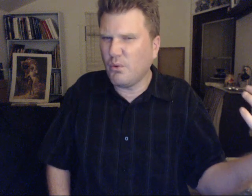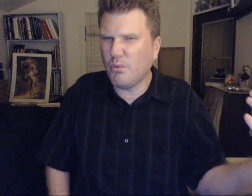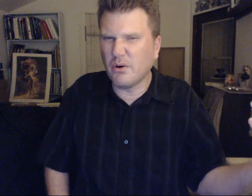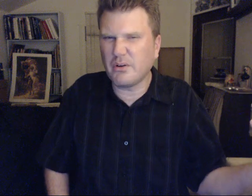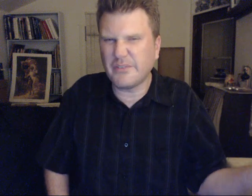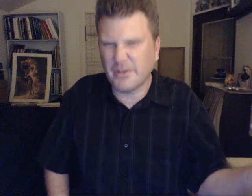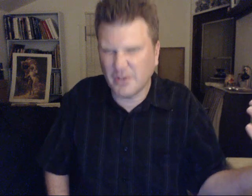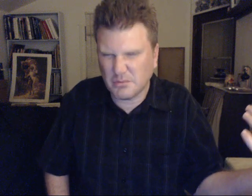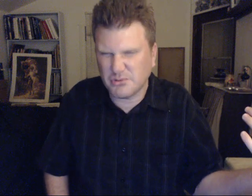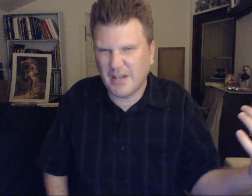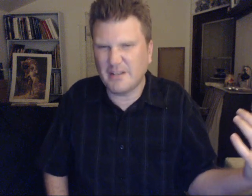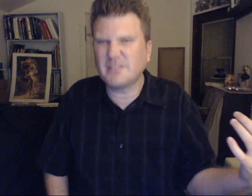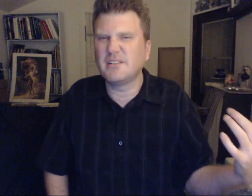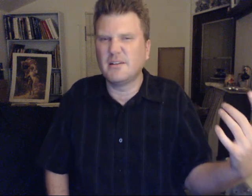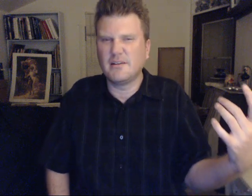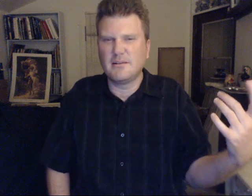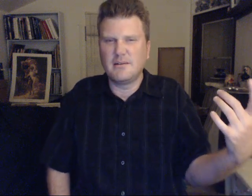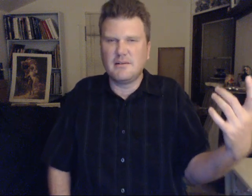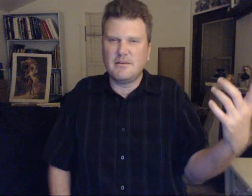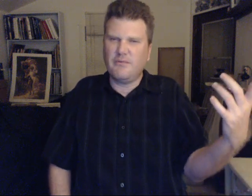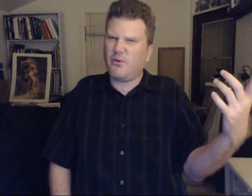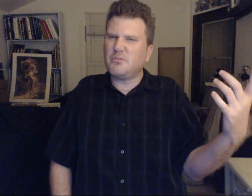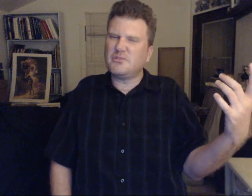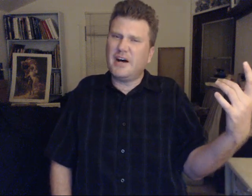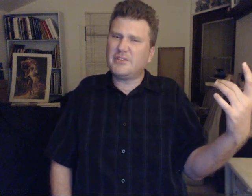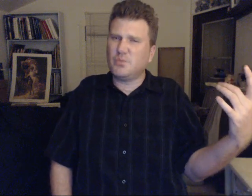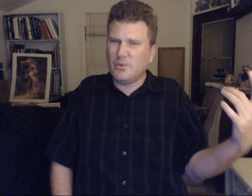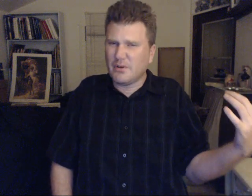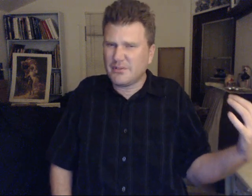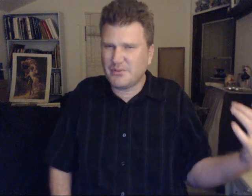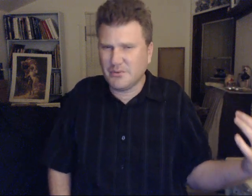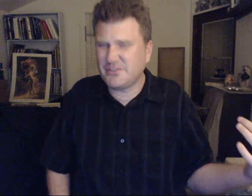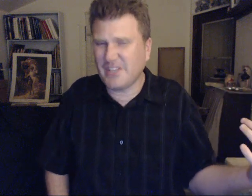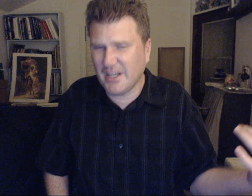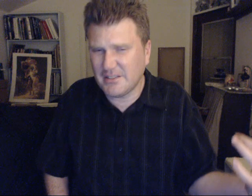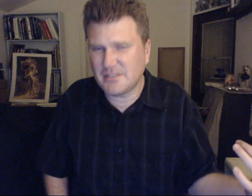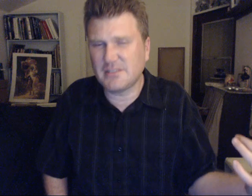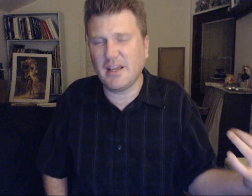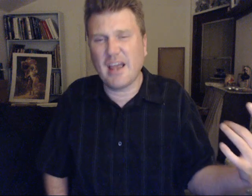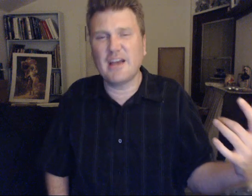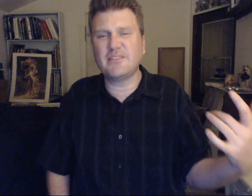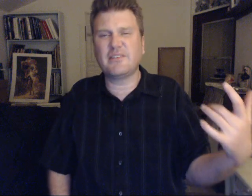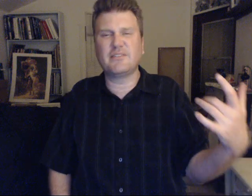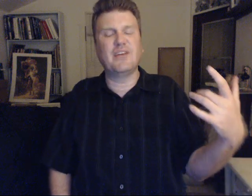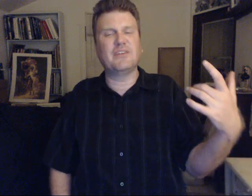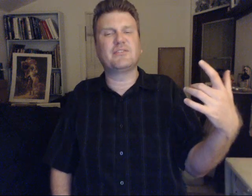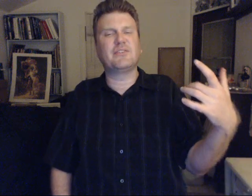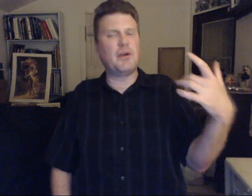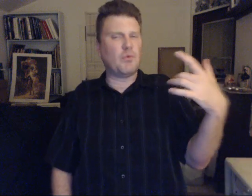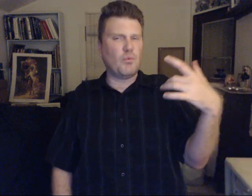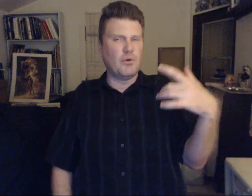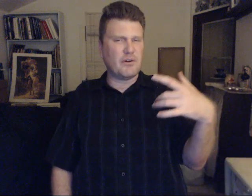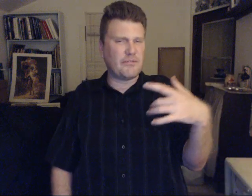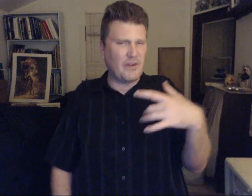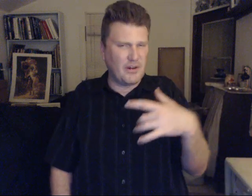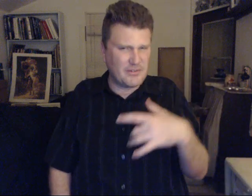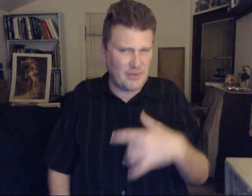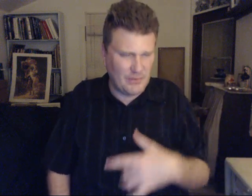wars. On your planet. Verbalized wars. You've changed. Hands. Yes. Cyber warfare. Is going